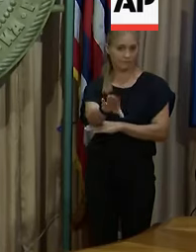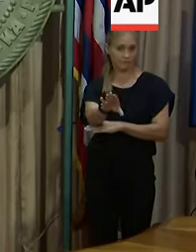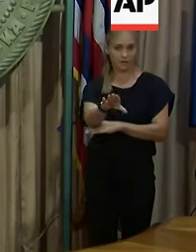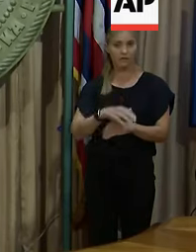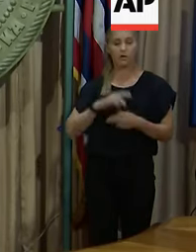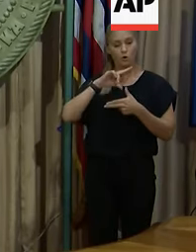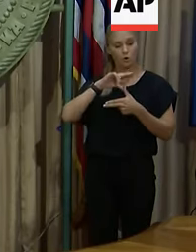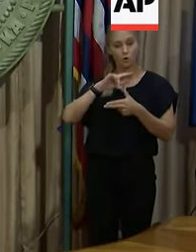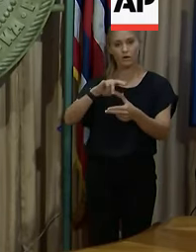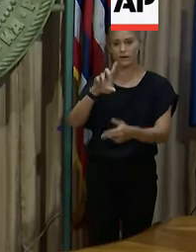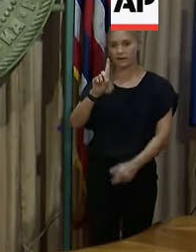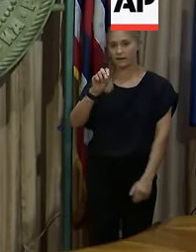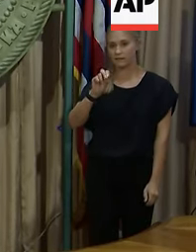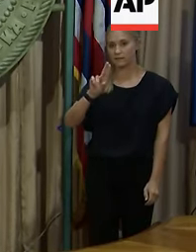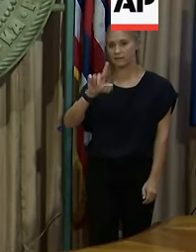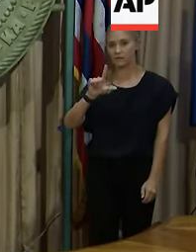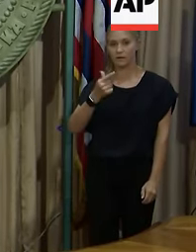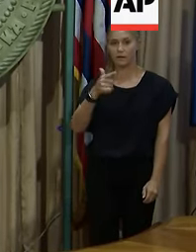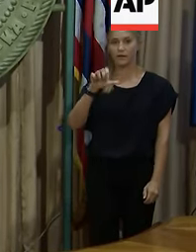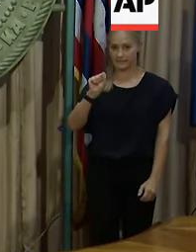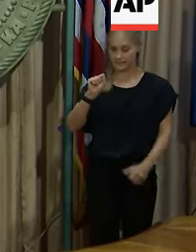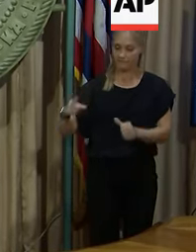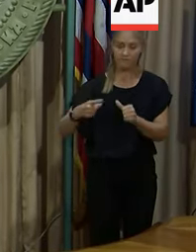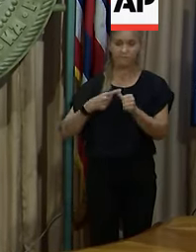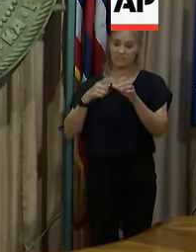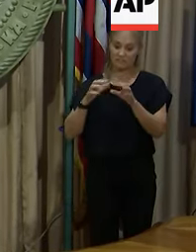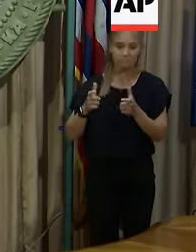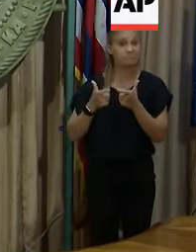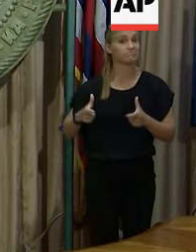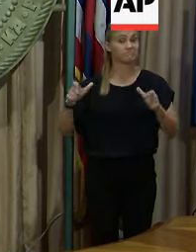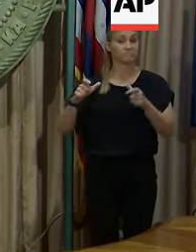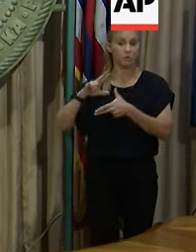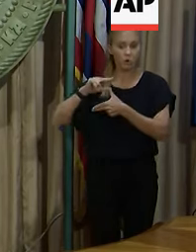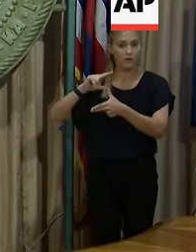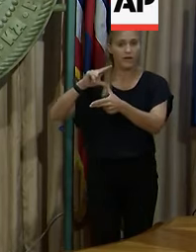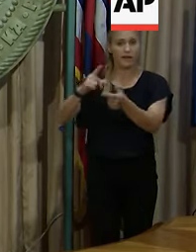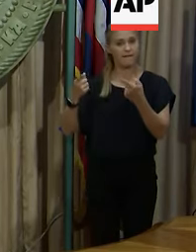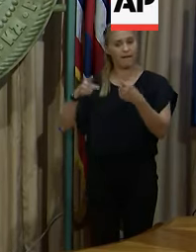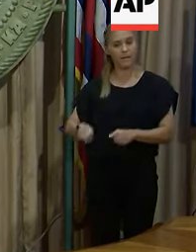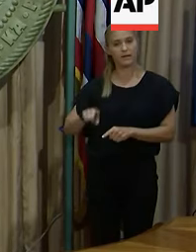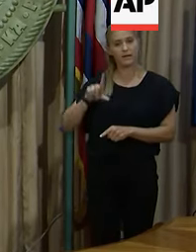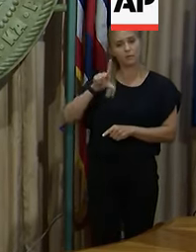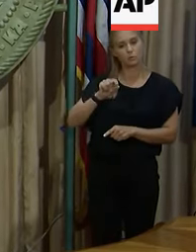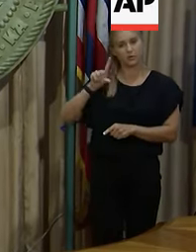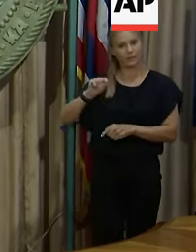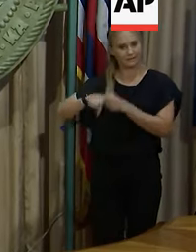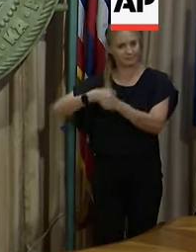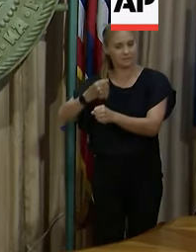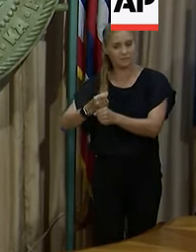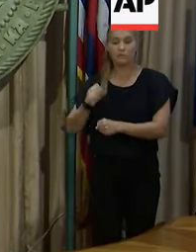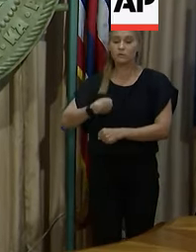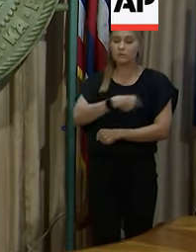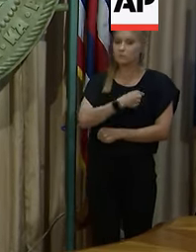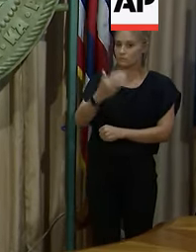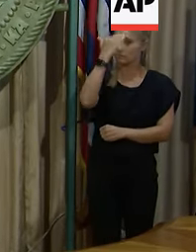Hurricane Douglas is the first major hurricane in the 2020 hurricane season, and we do know